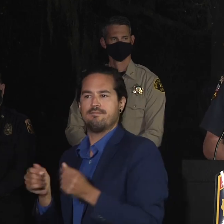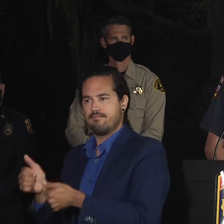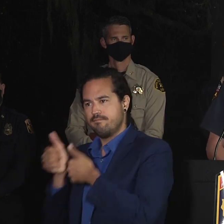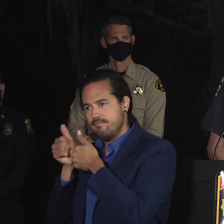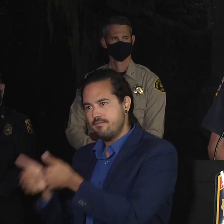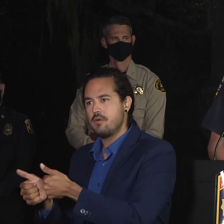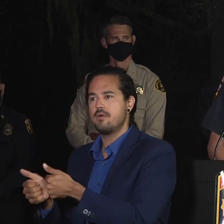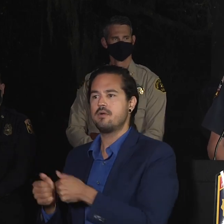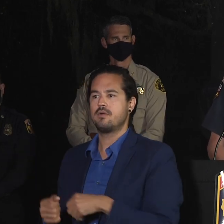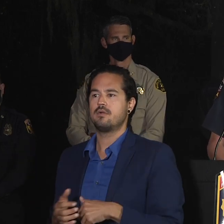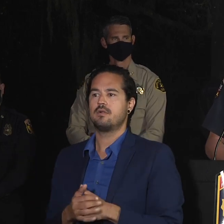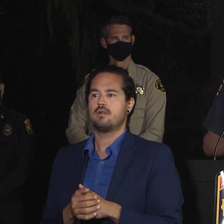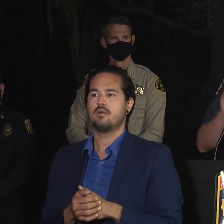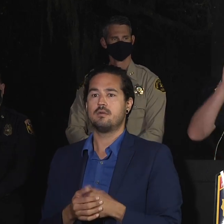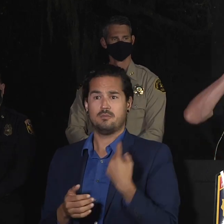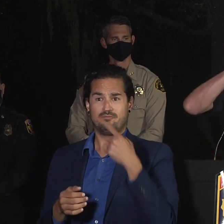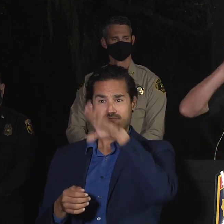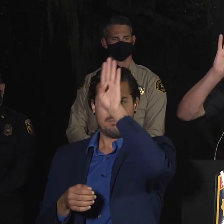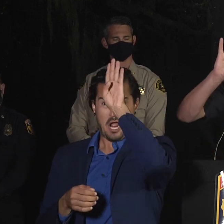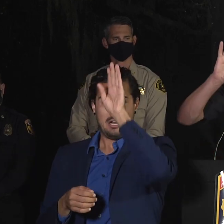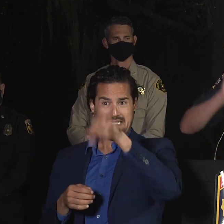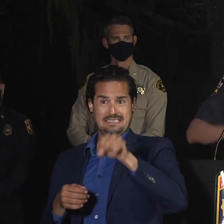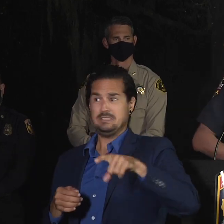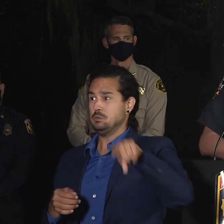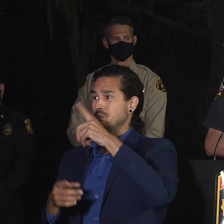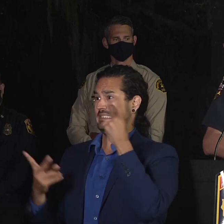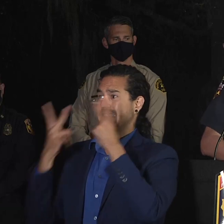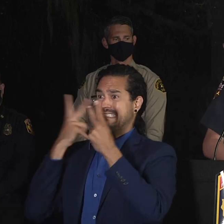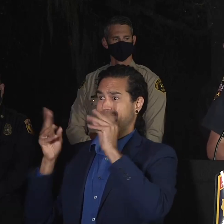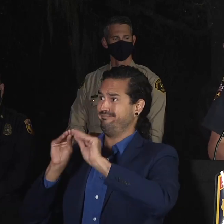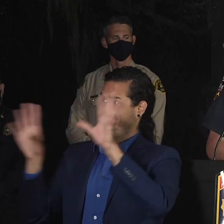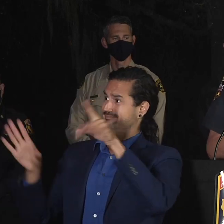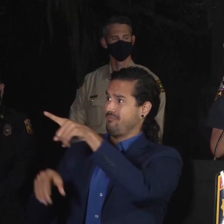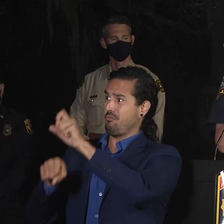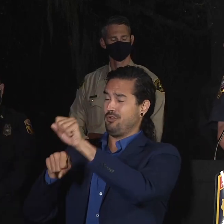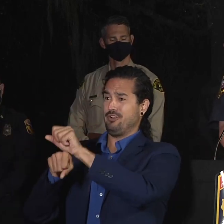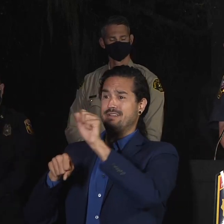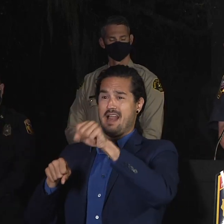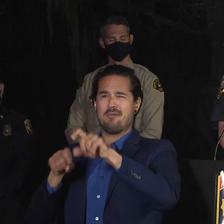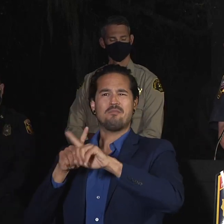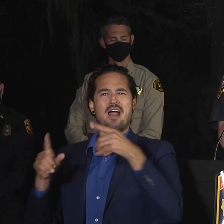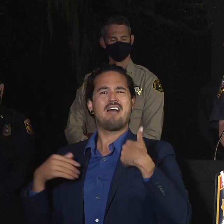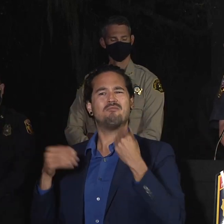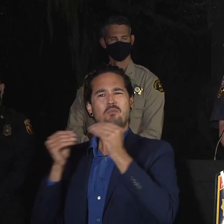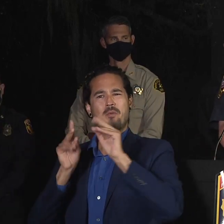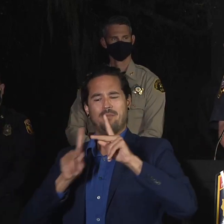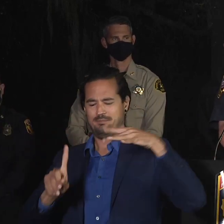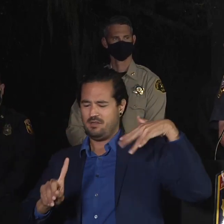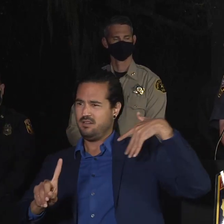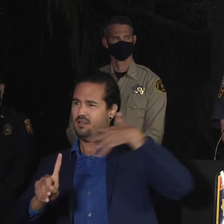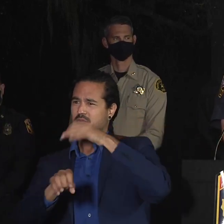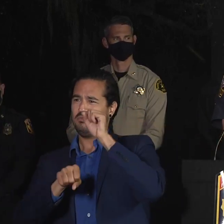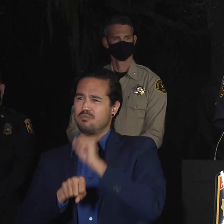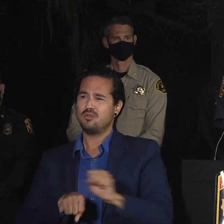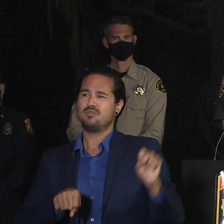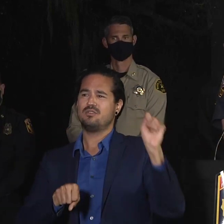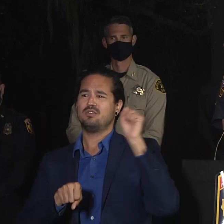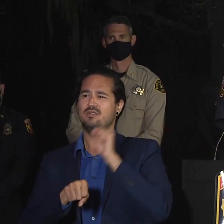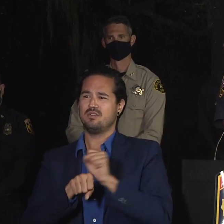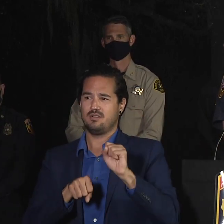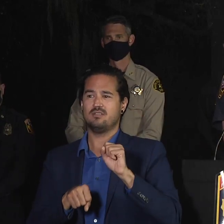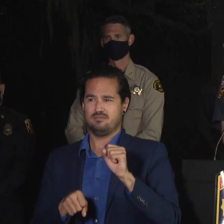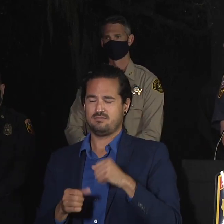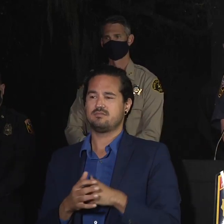We learn that way and we operate that way. So they have a poster they put up at all of our briefings so that we can look at it and then analyze it. And,